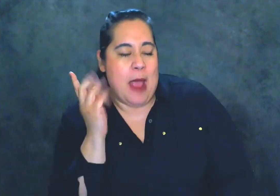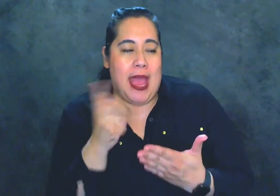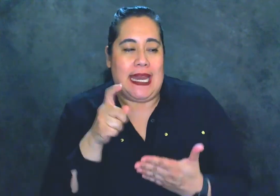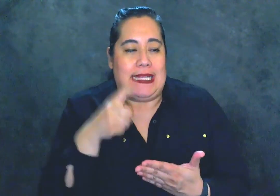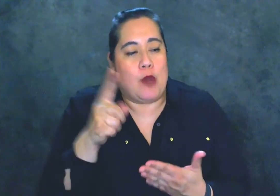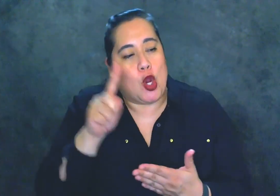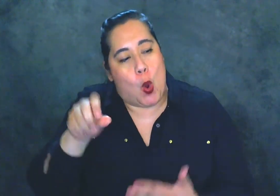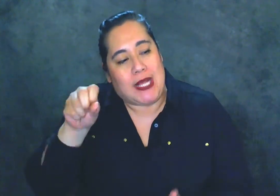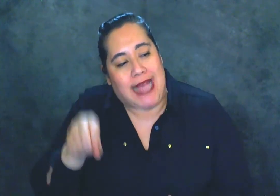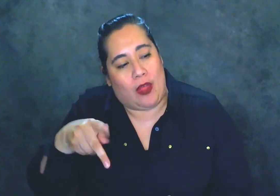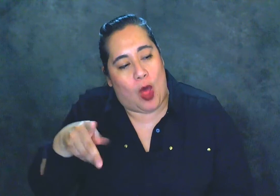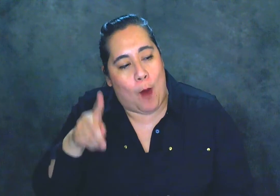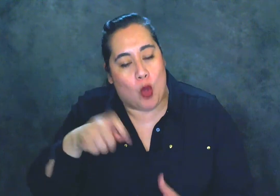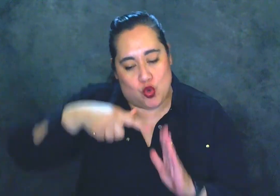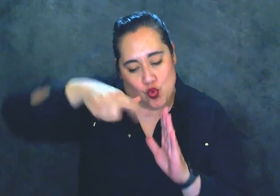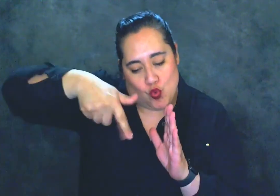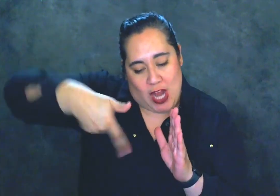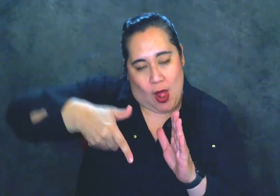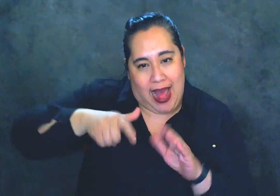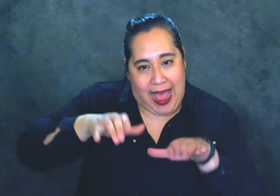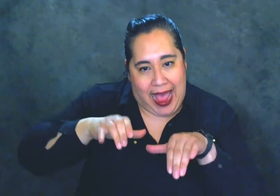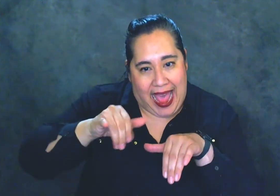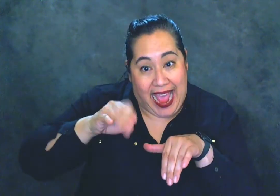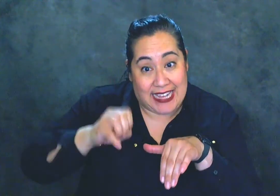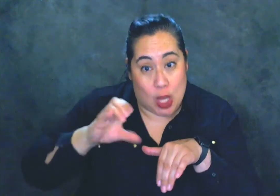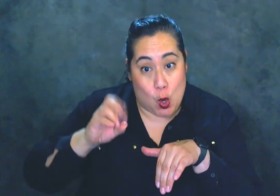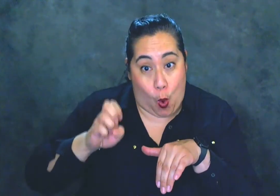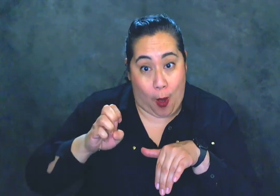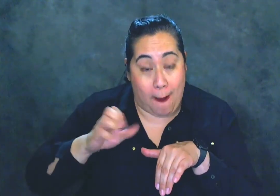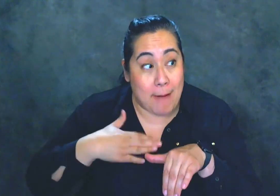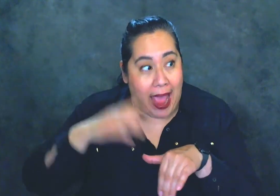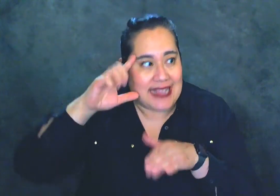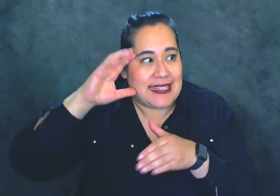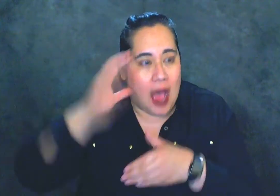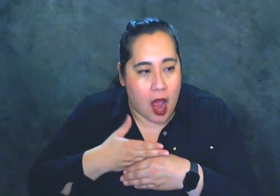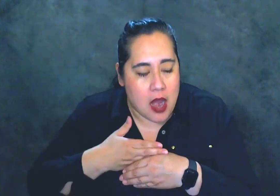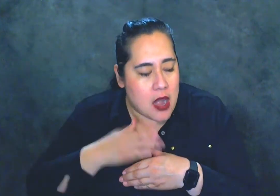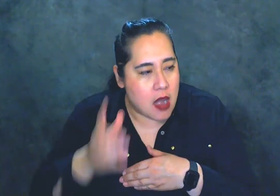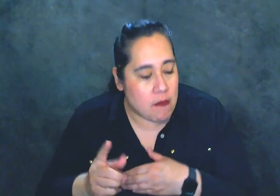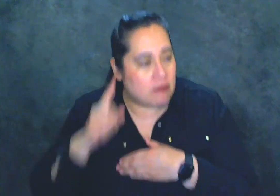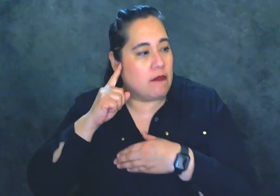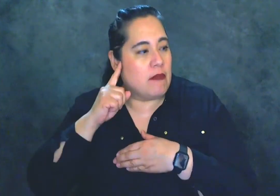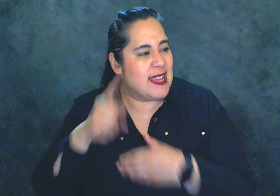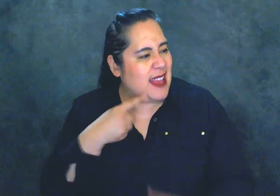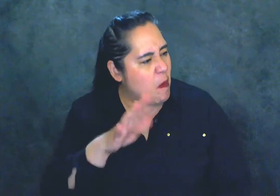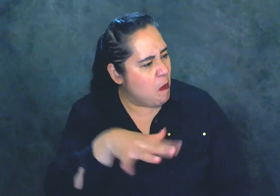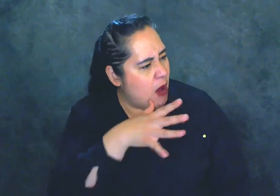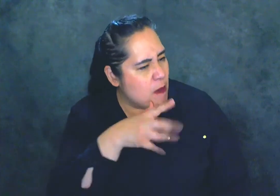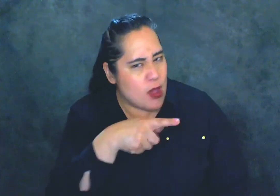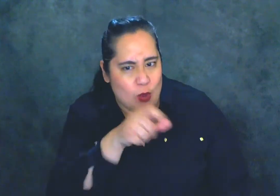drill some ice cores. And my son actually piped up and he said, Mommy, you can do that. And so